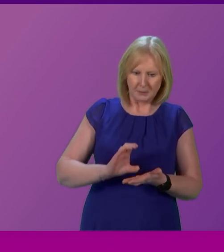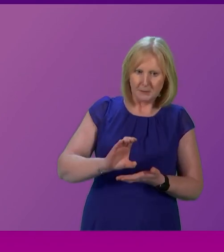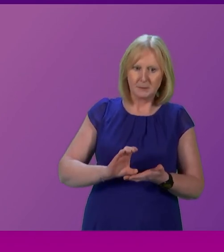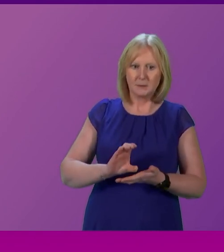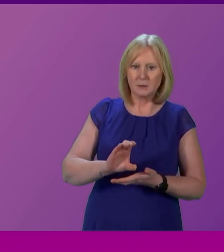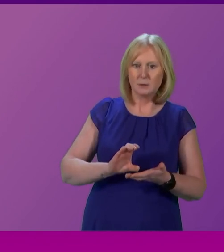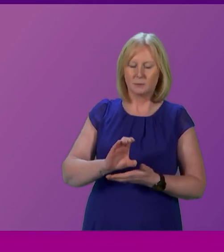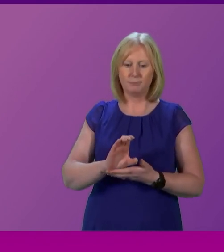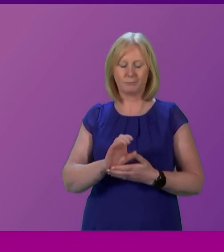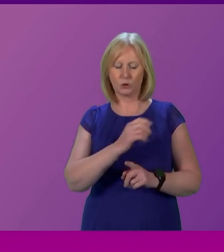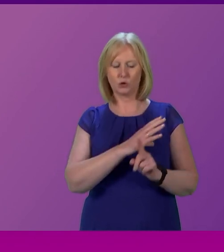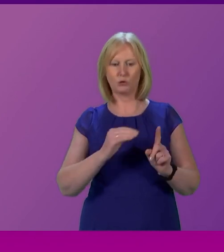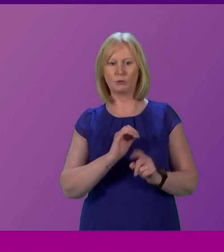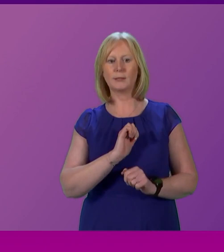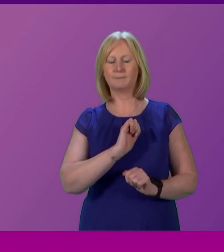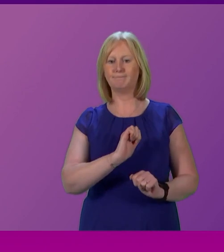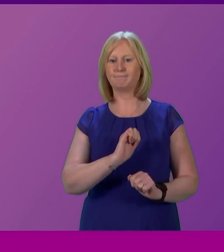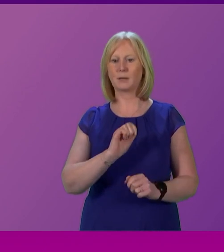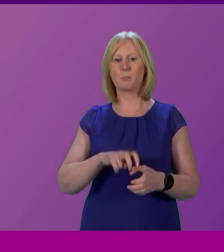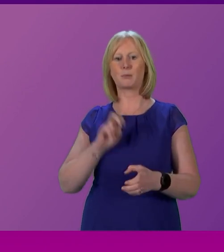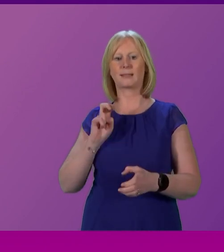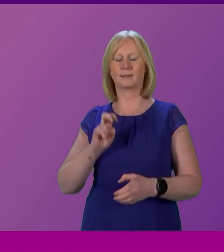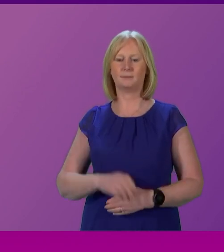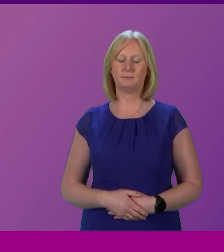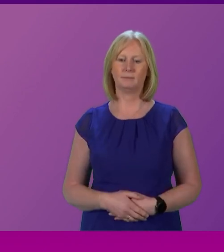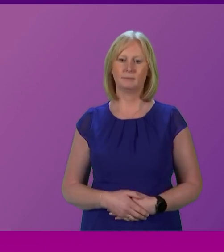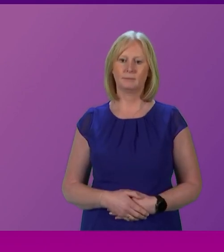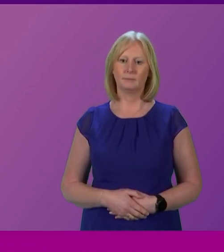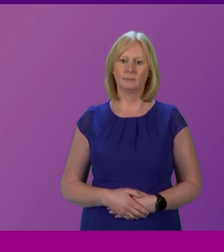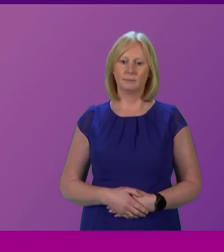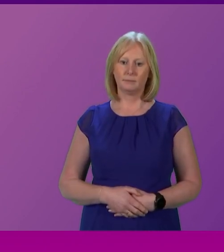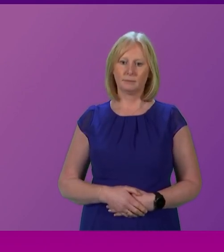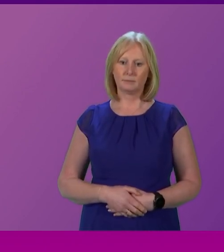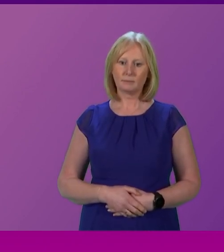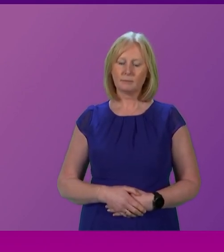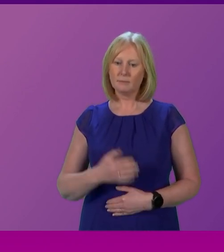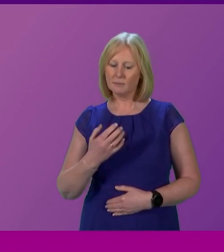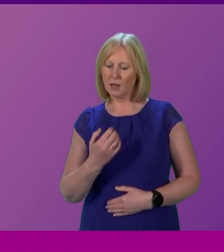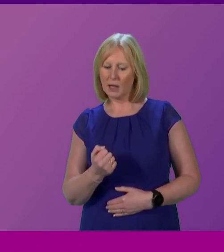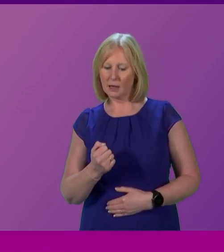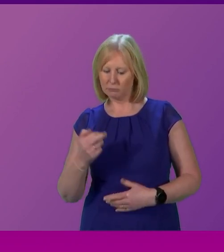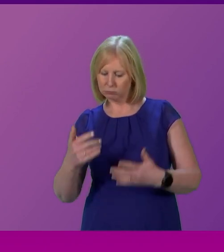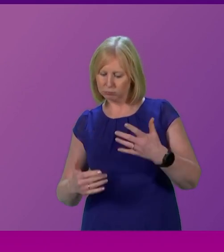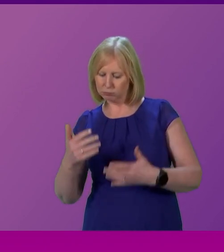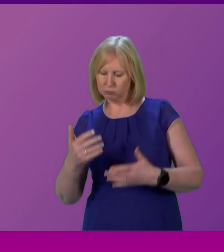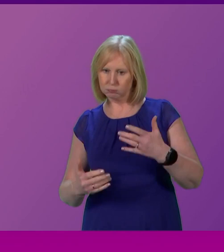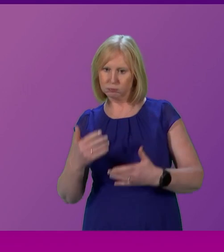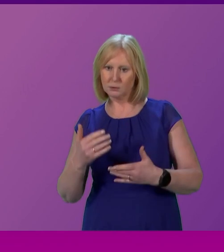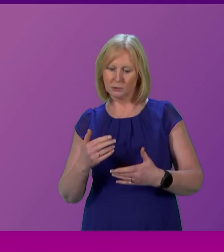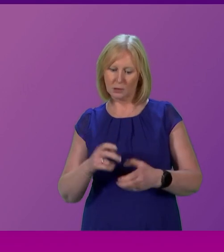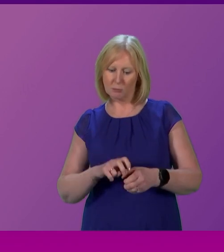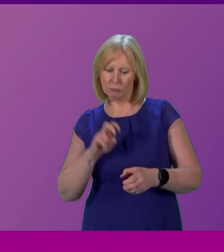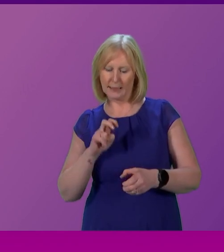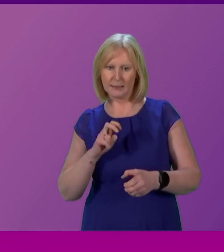reckless Brexit. According to the Office of Budget Responsibility, they estimate that Brexit will reduce long-run